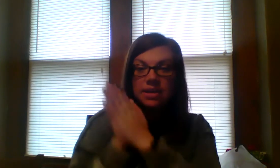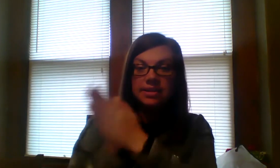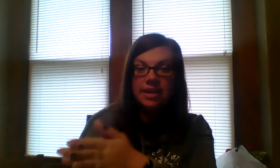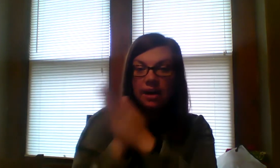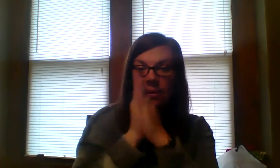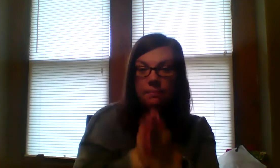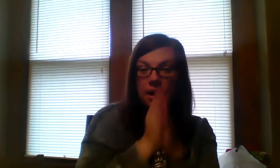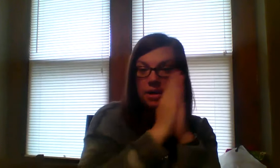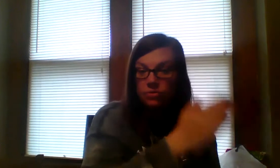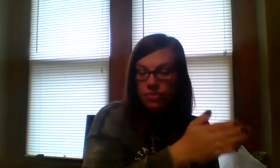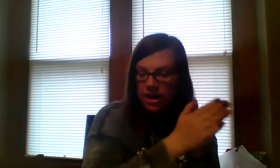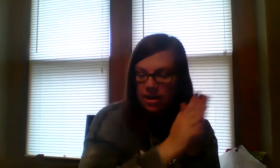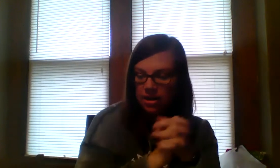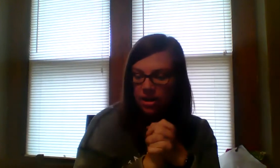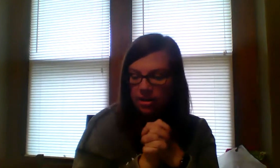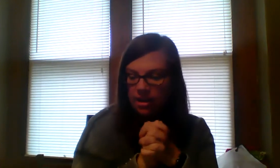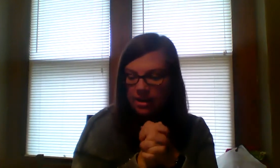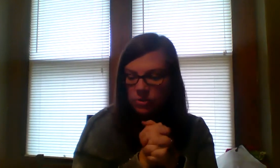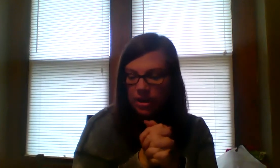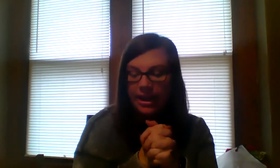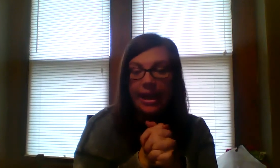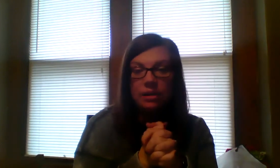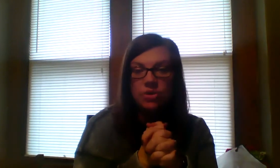Sub-ma-reen, good. The next one, camera.